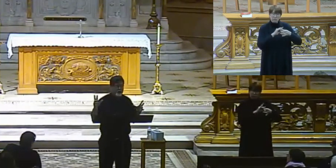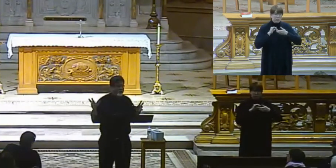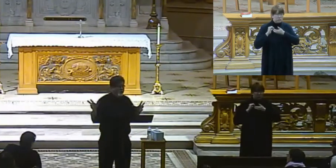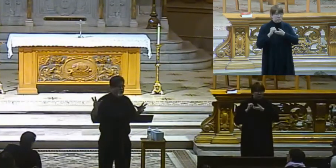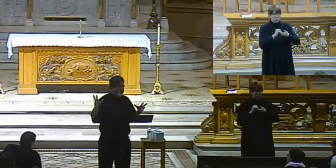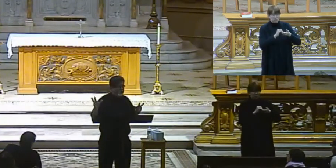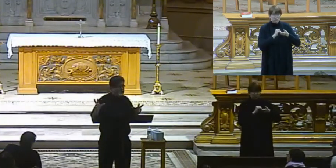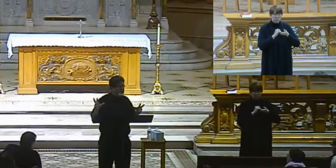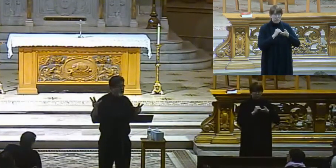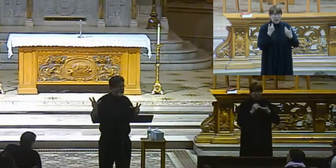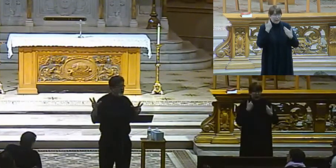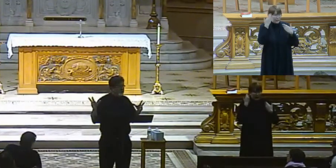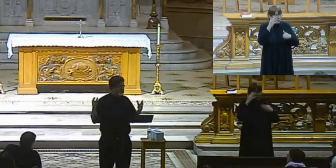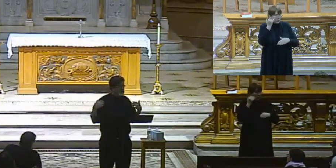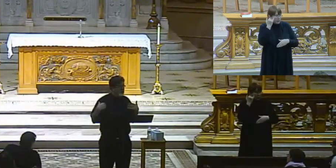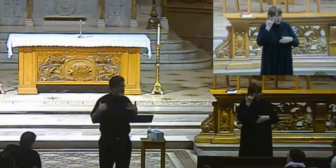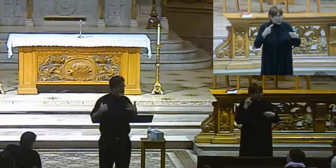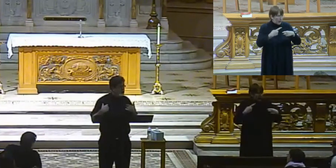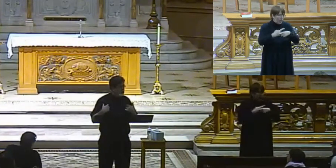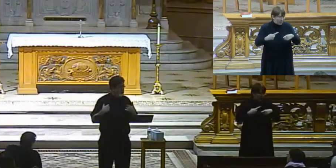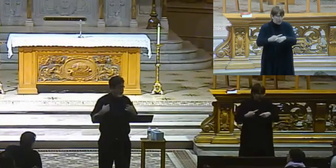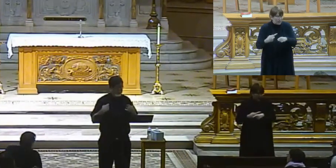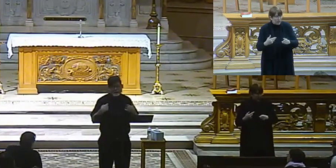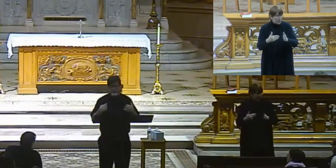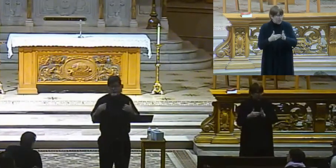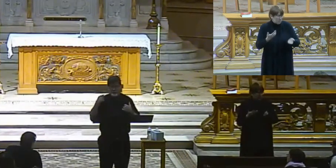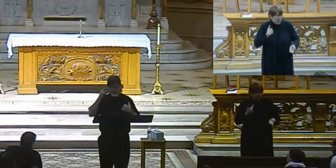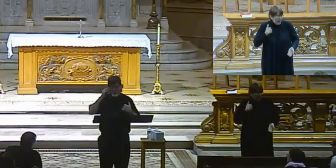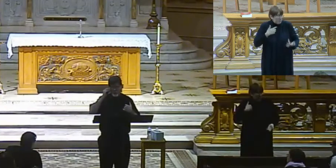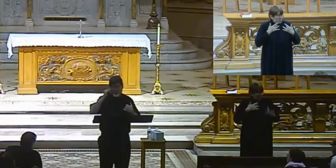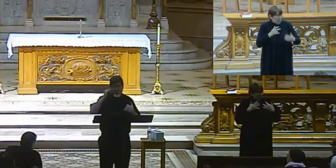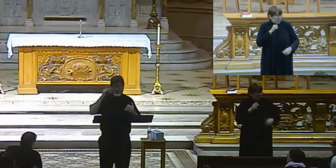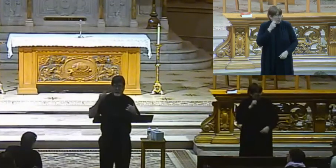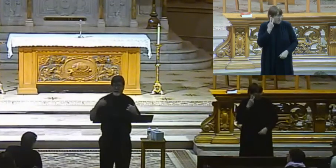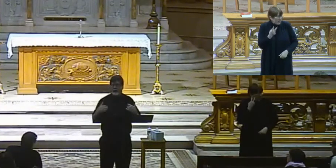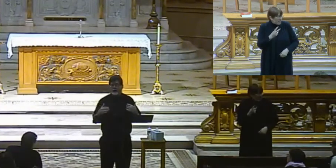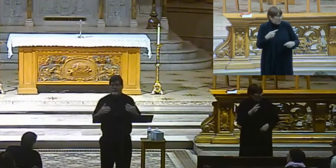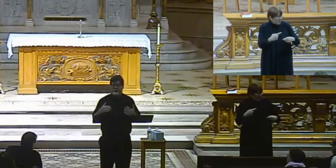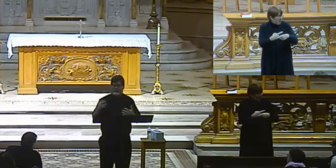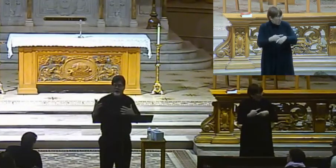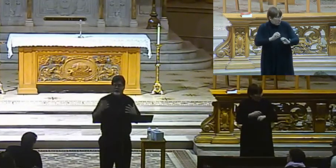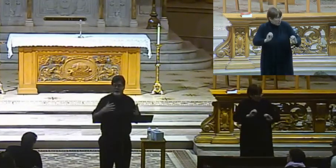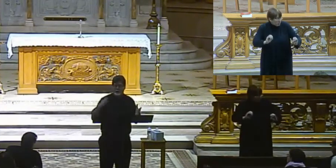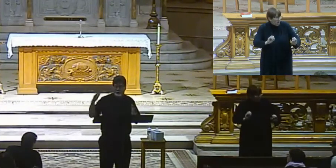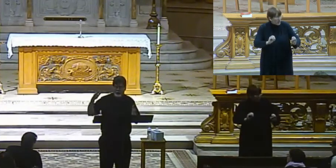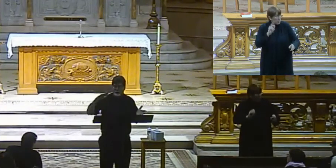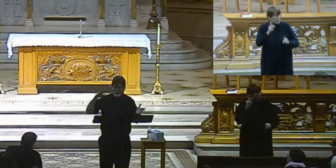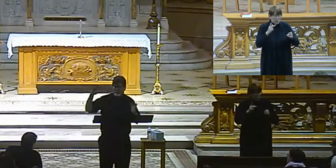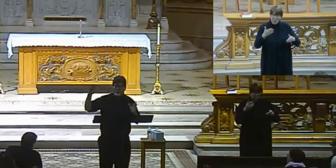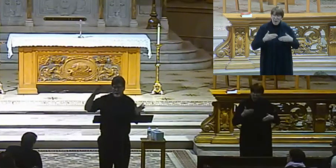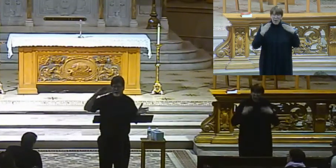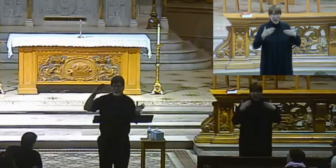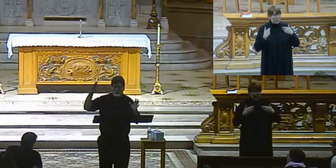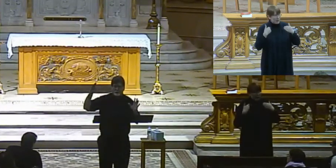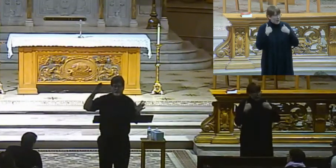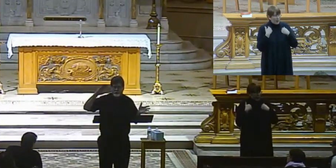tell me whether or not there's a lot of conflict, but I'm not hearing a lot of conflict. People seem to be happy by the fact that we offer these two different